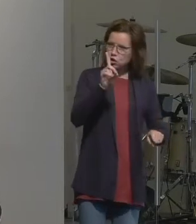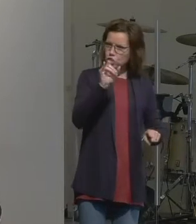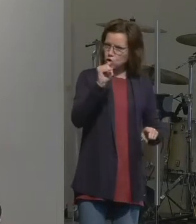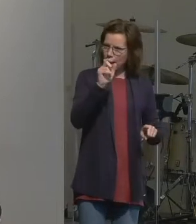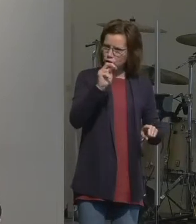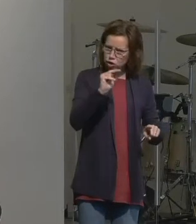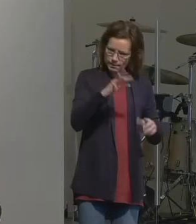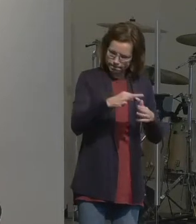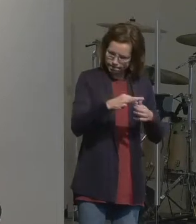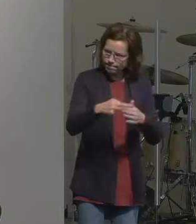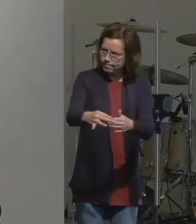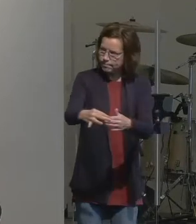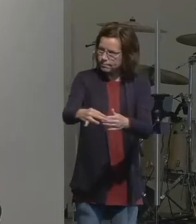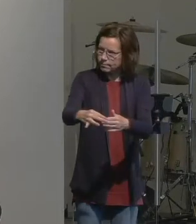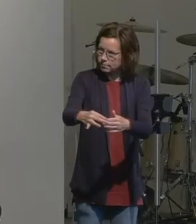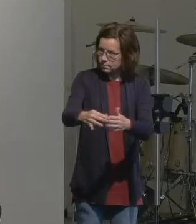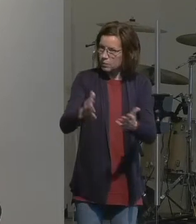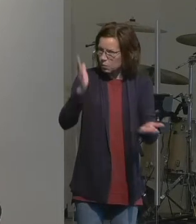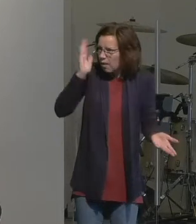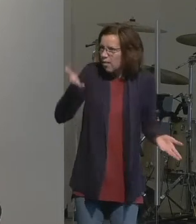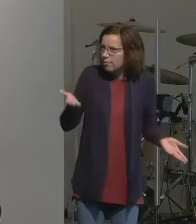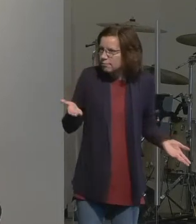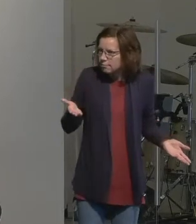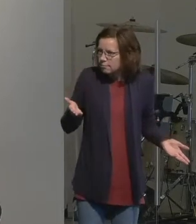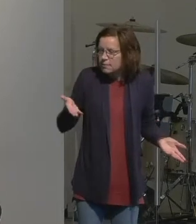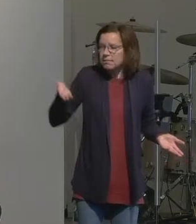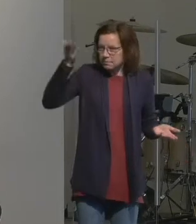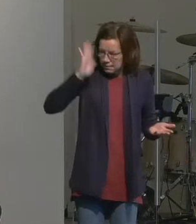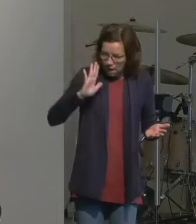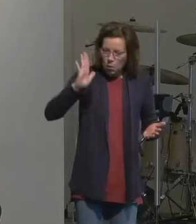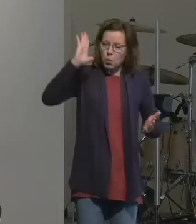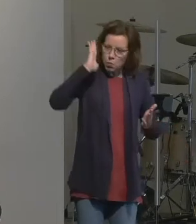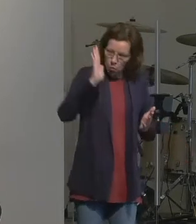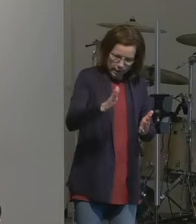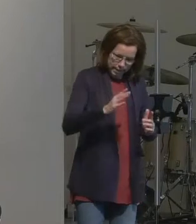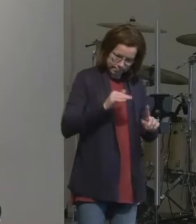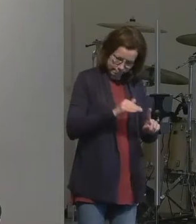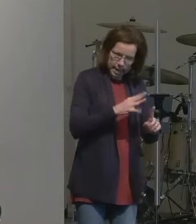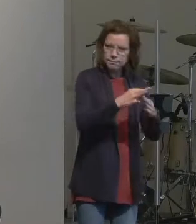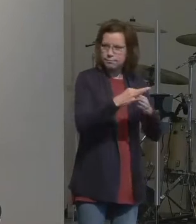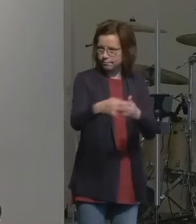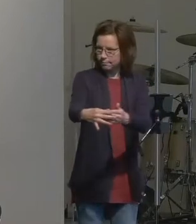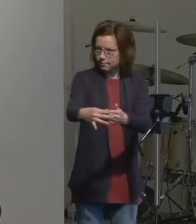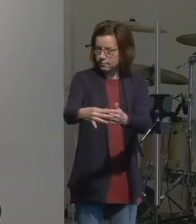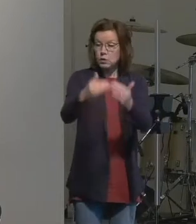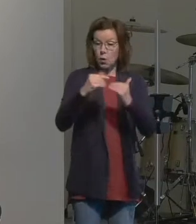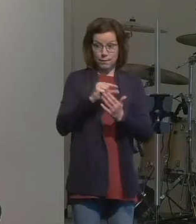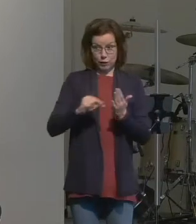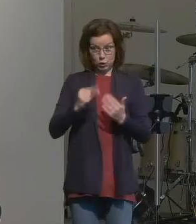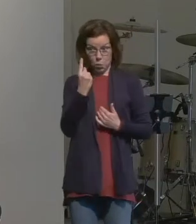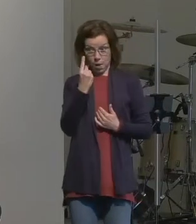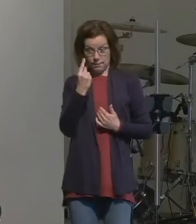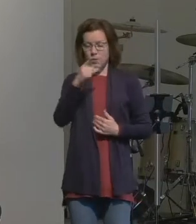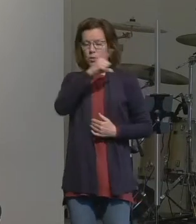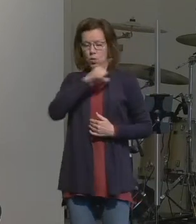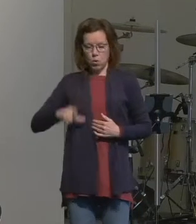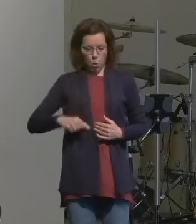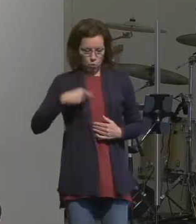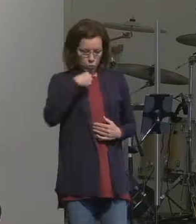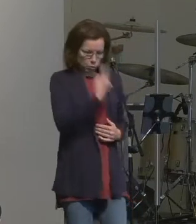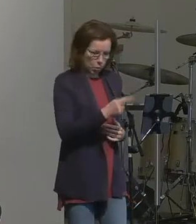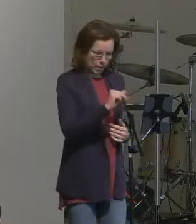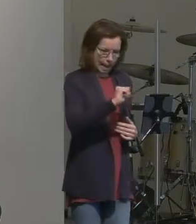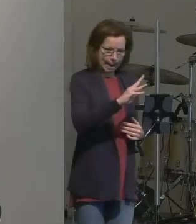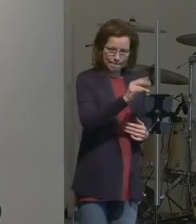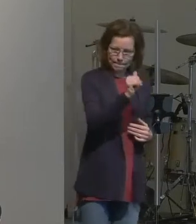When he engages you, he gives direction. In verse 1, what the verse here says is that now the Lord said to Abram, and the first